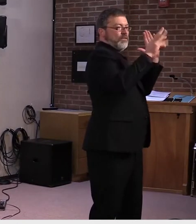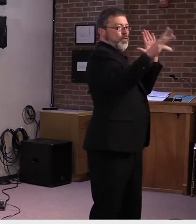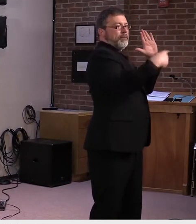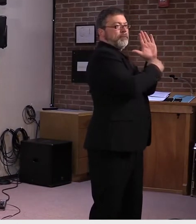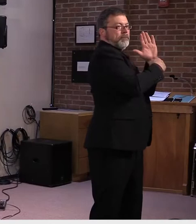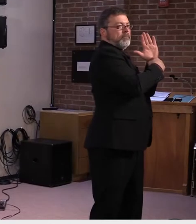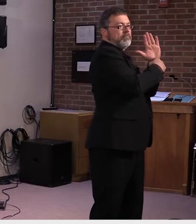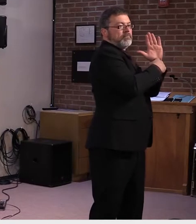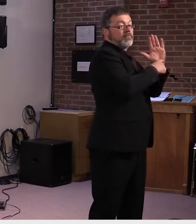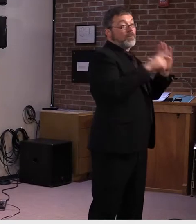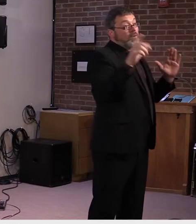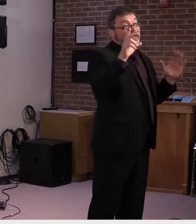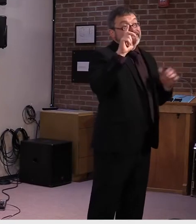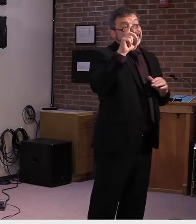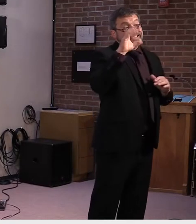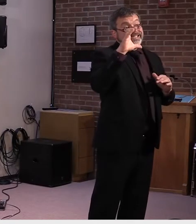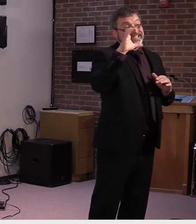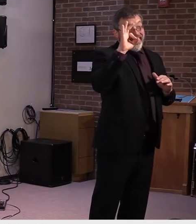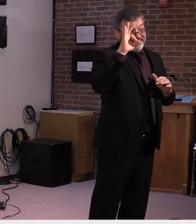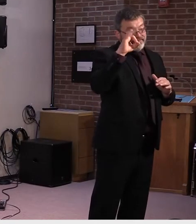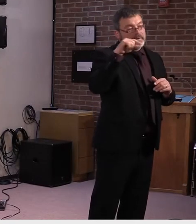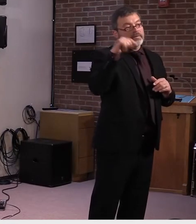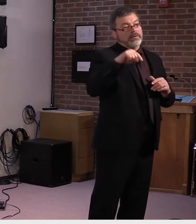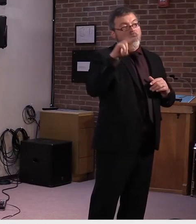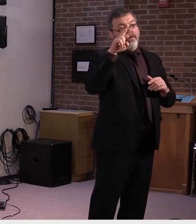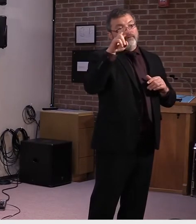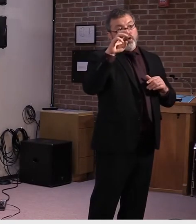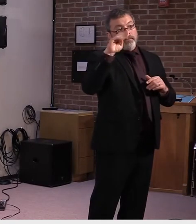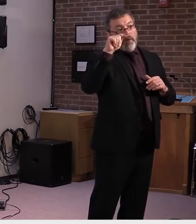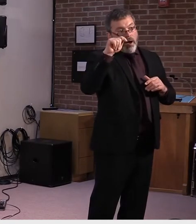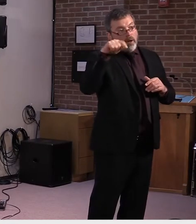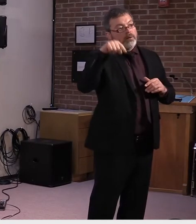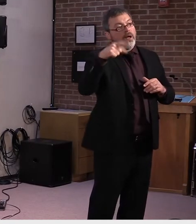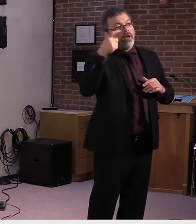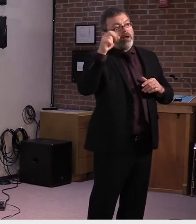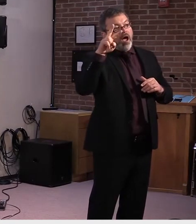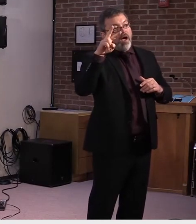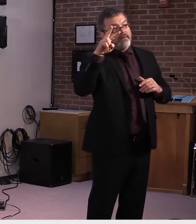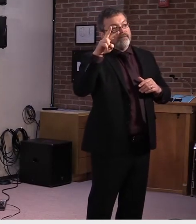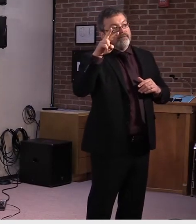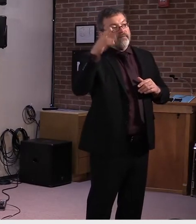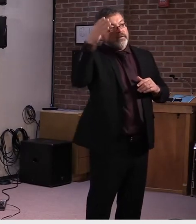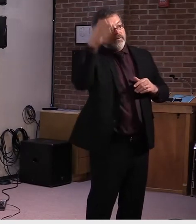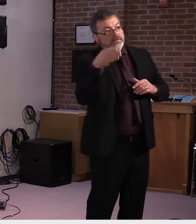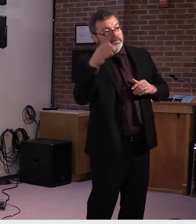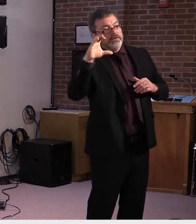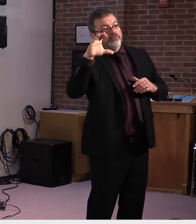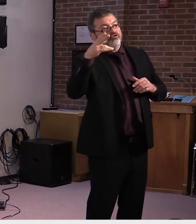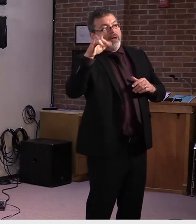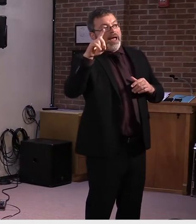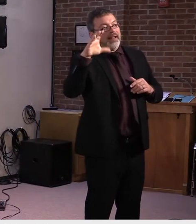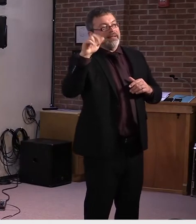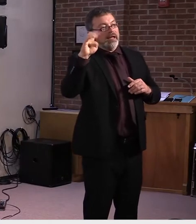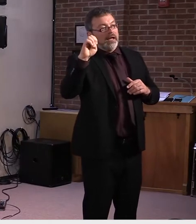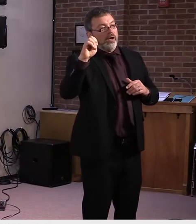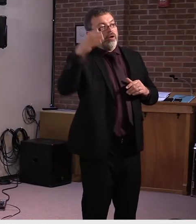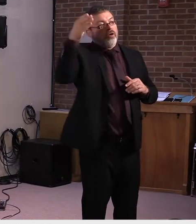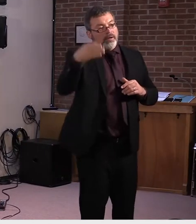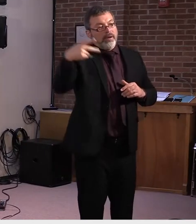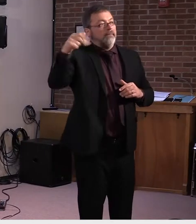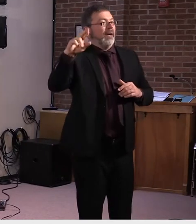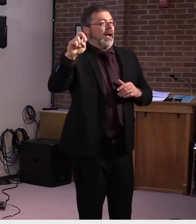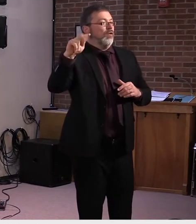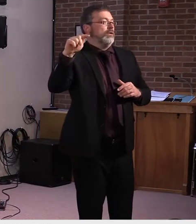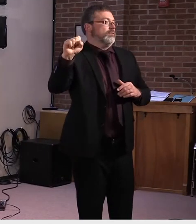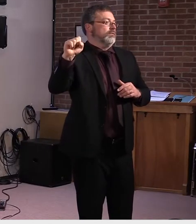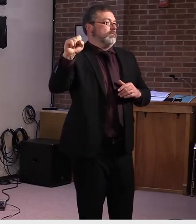.vermont.gov forward slash child care forward slash parents. And now I'd like to introduce Secretary Dan